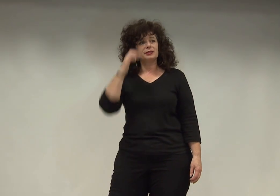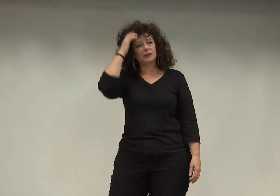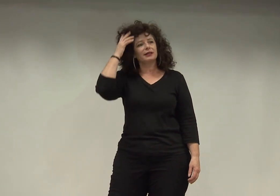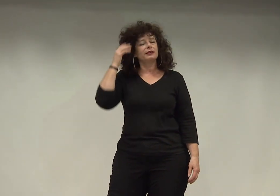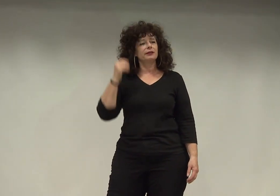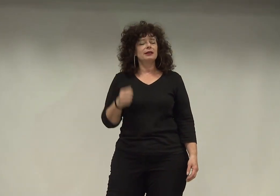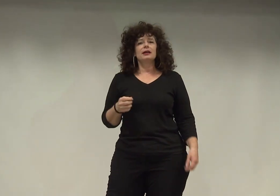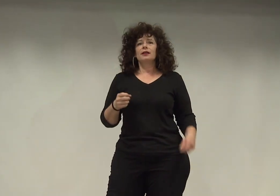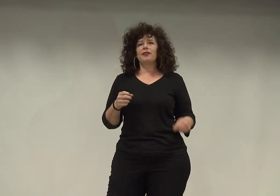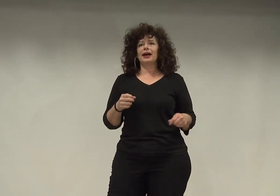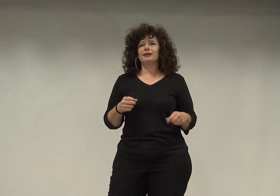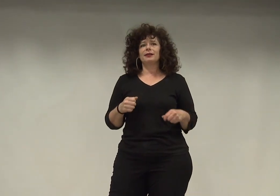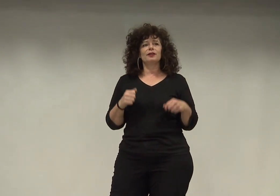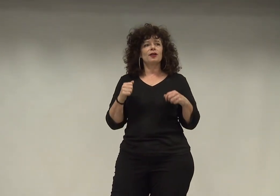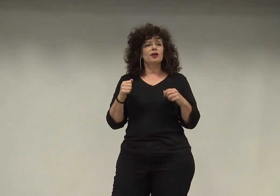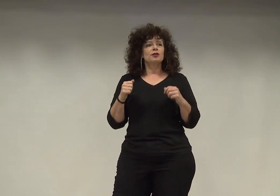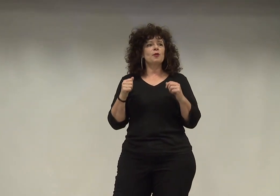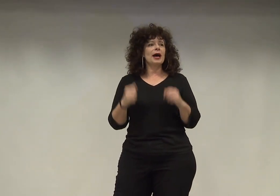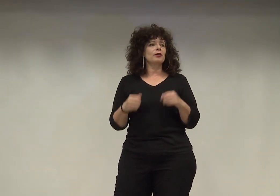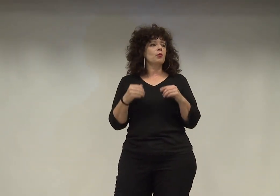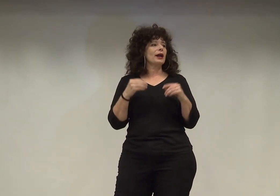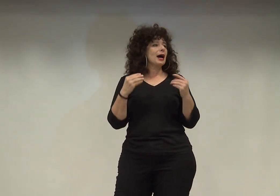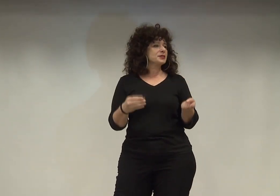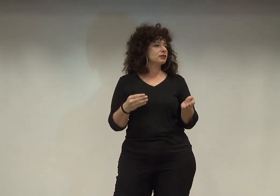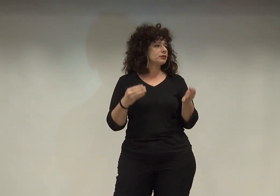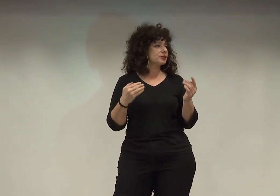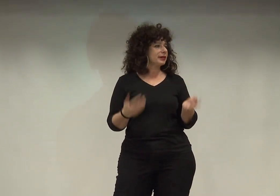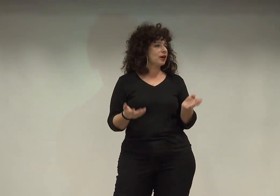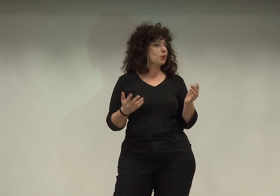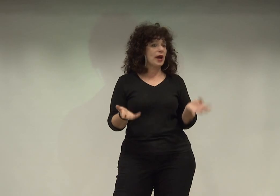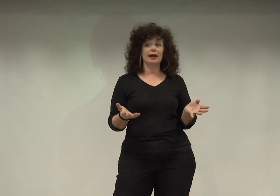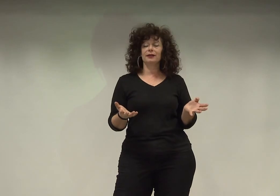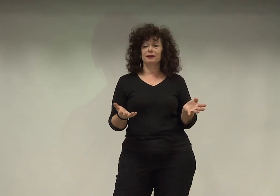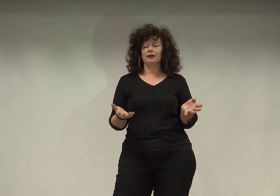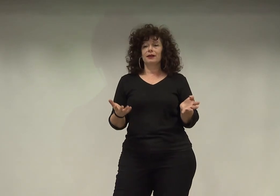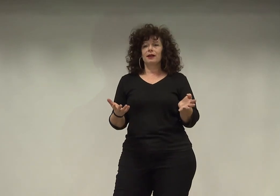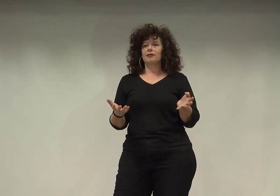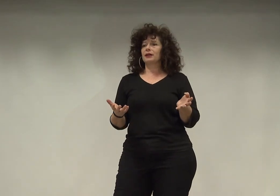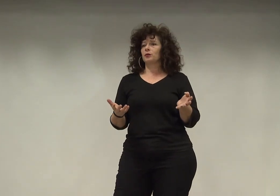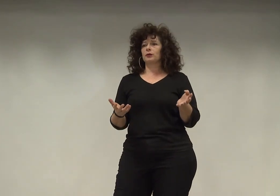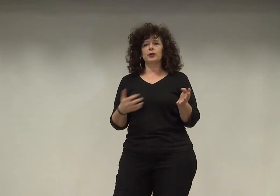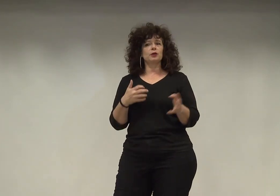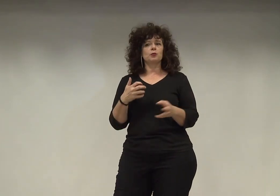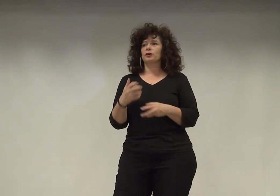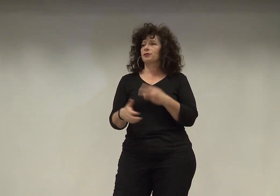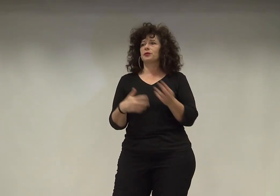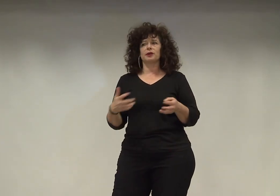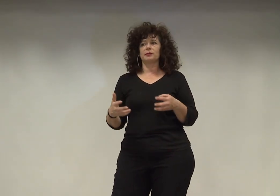me that no matter what obstacles are in our way, that we can work through them.